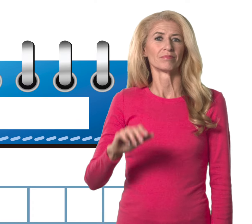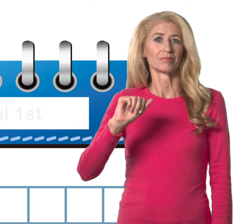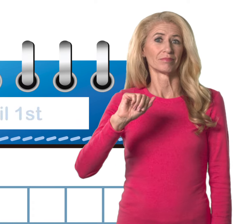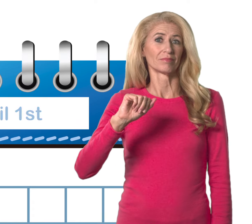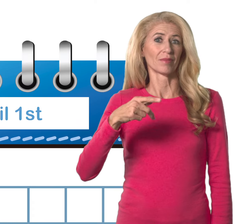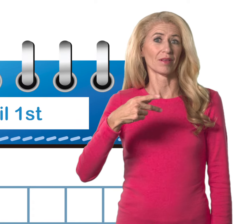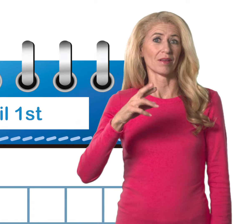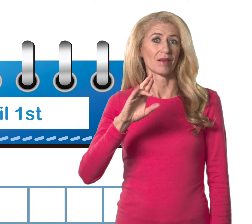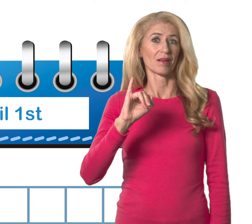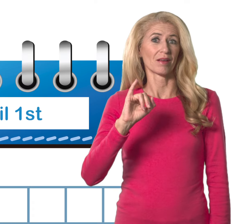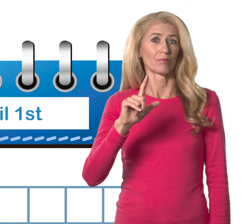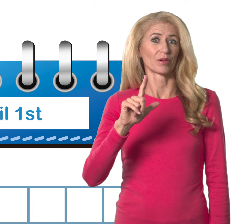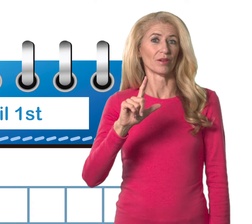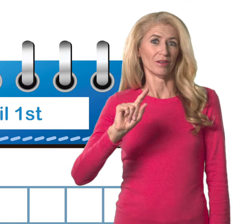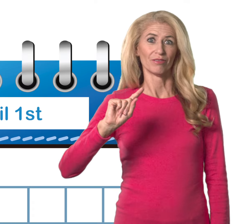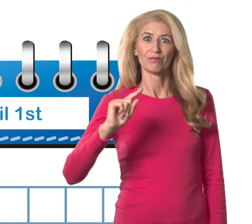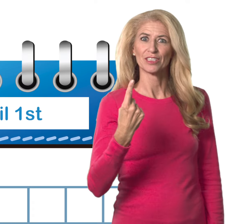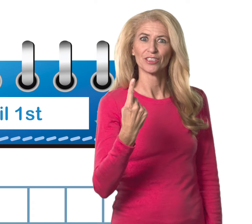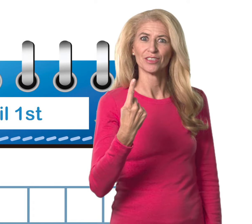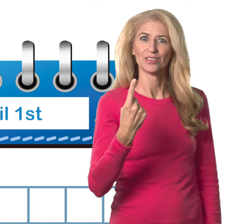April 1st.